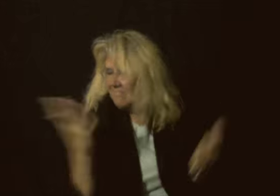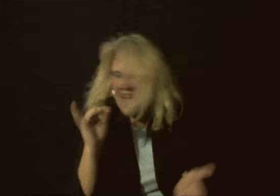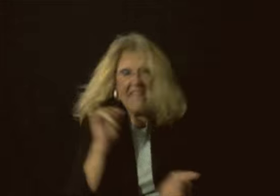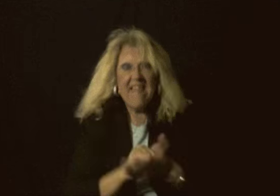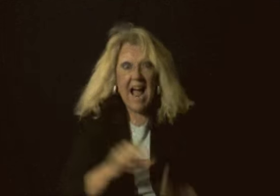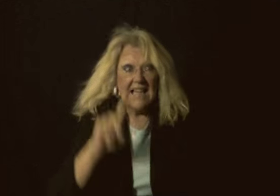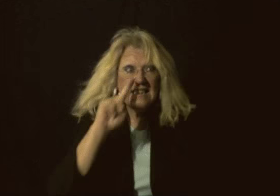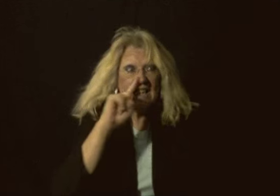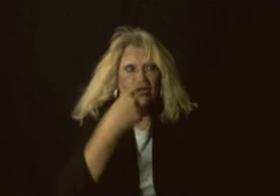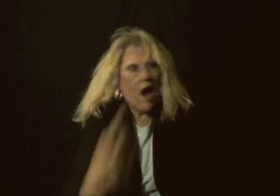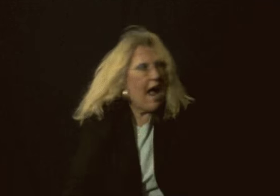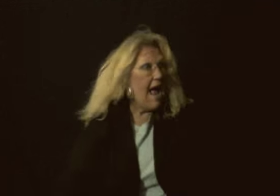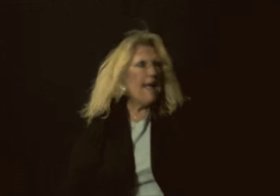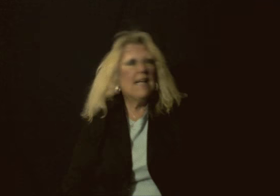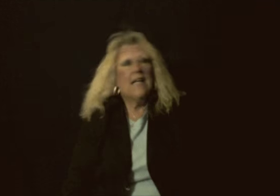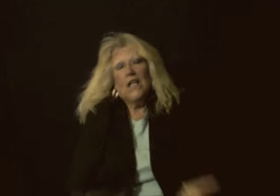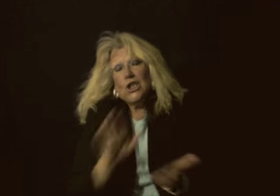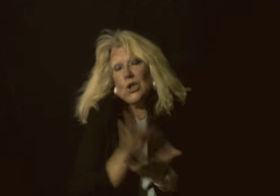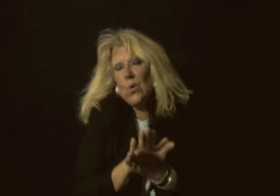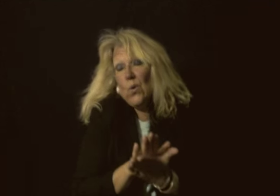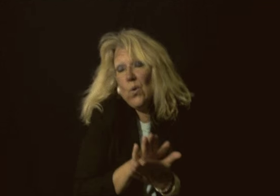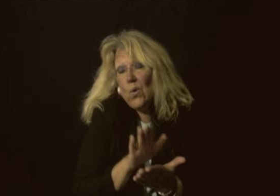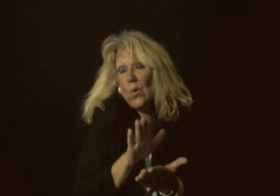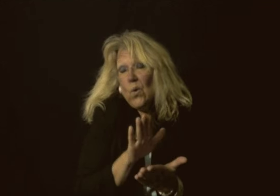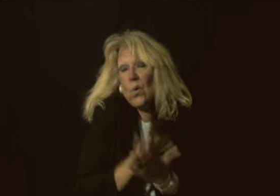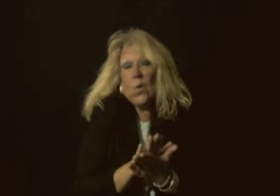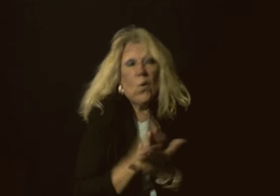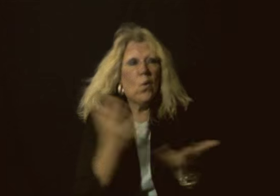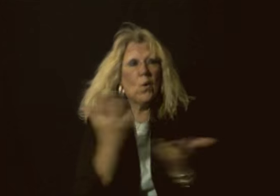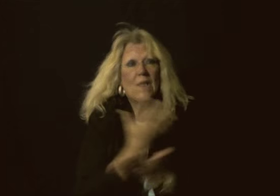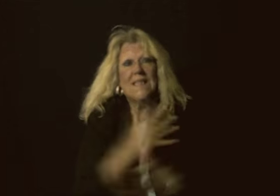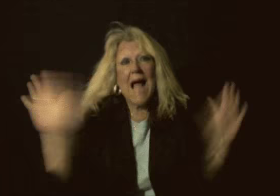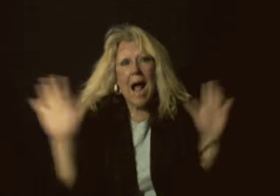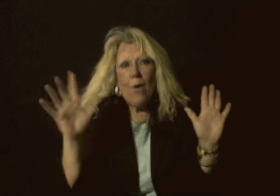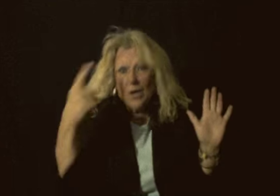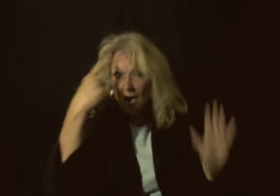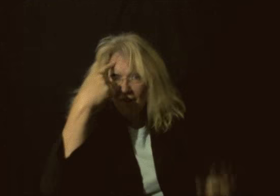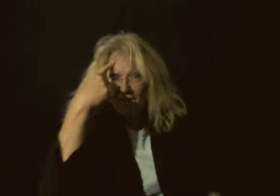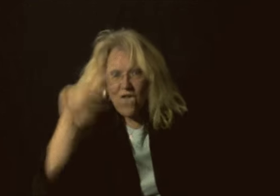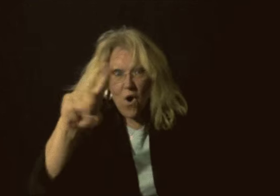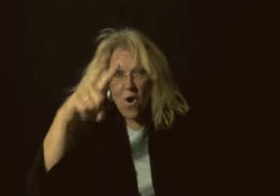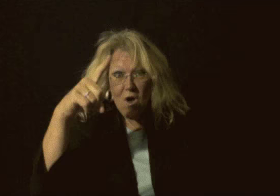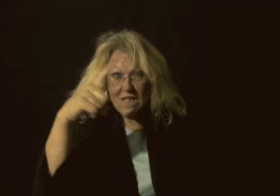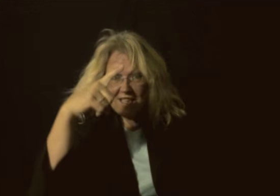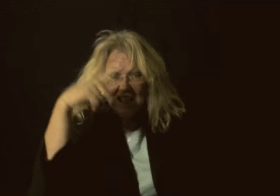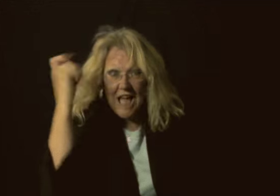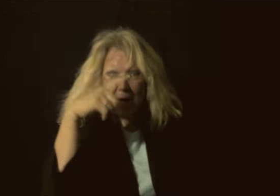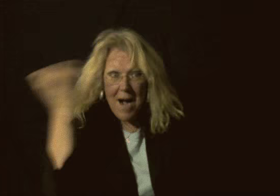That's a dream Screws out for summer